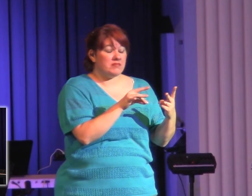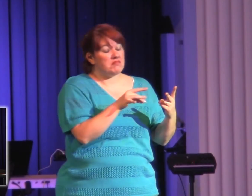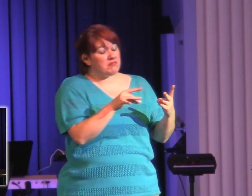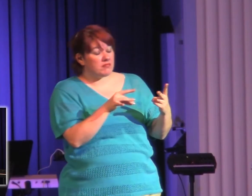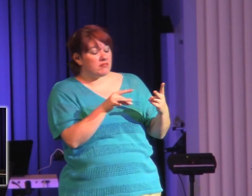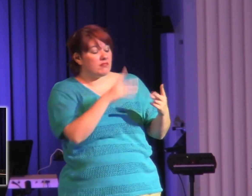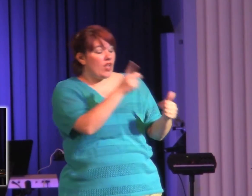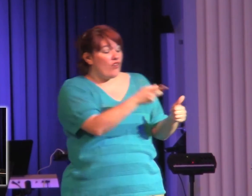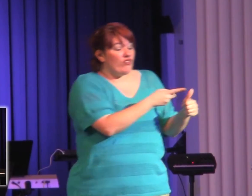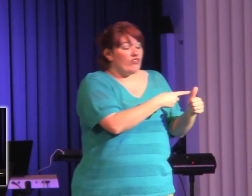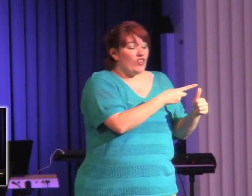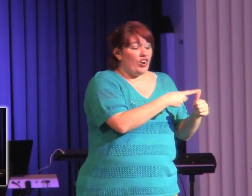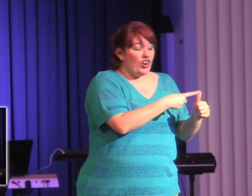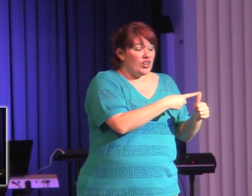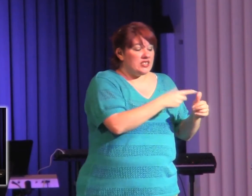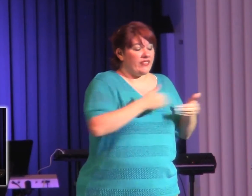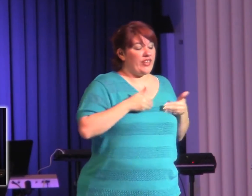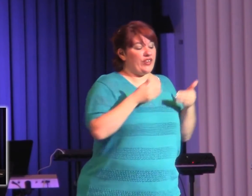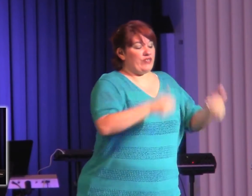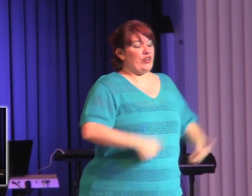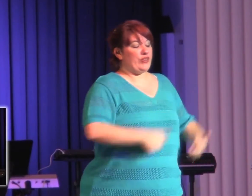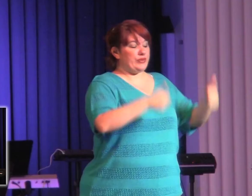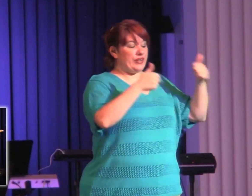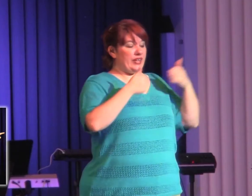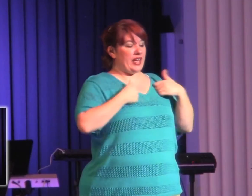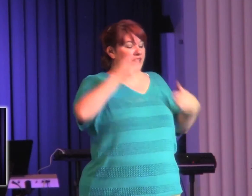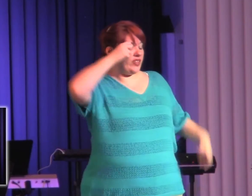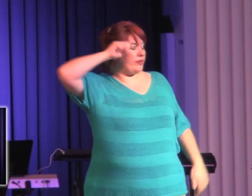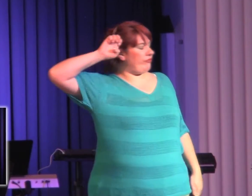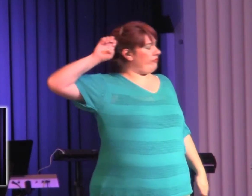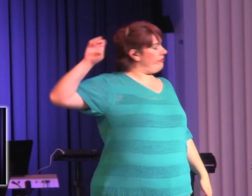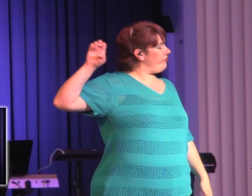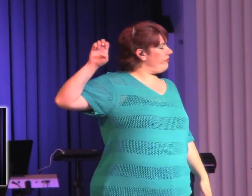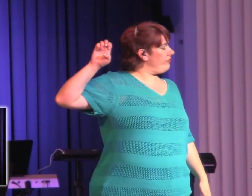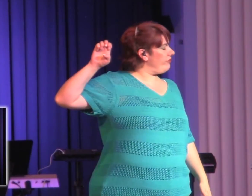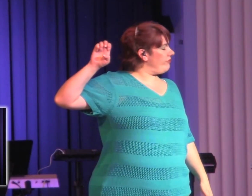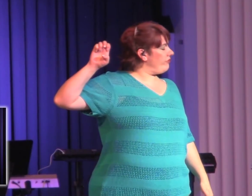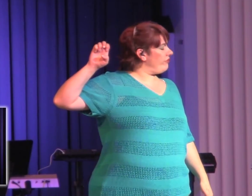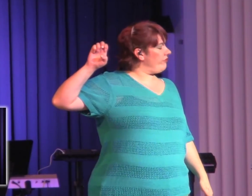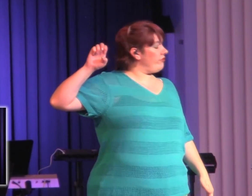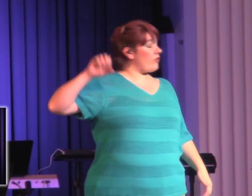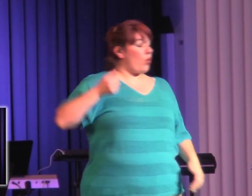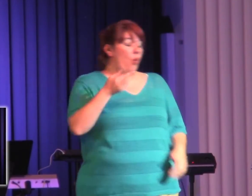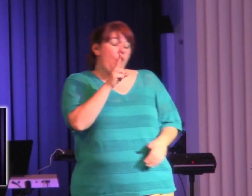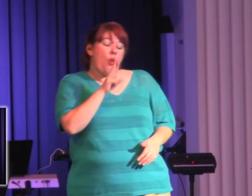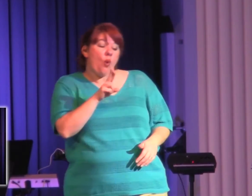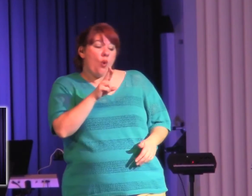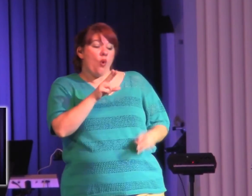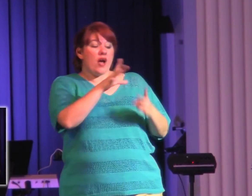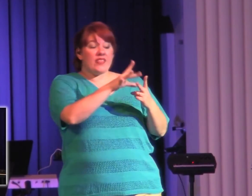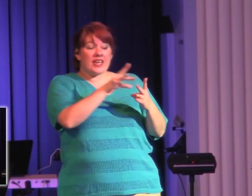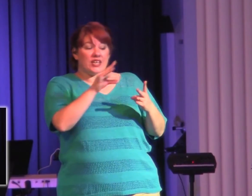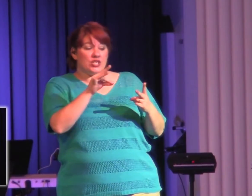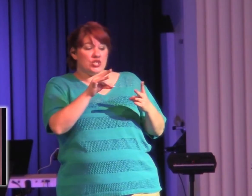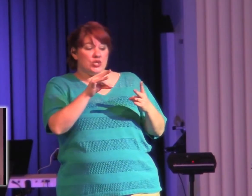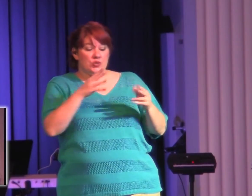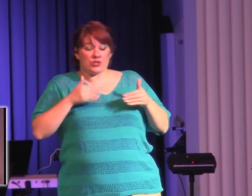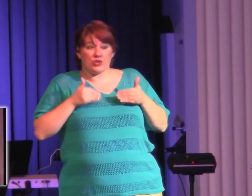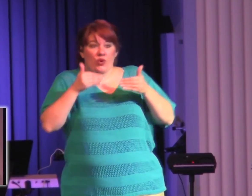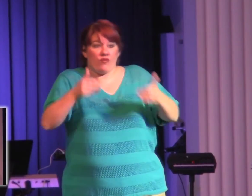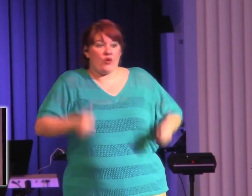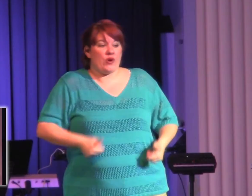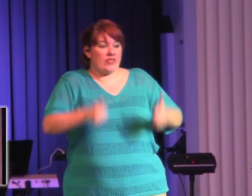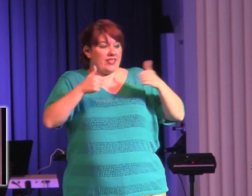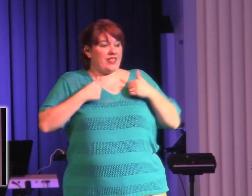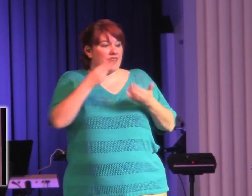Not because they have to. And they're going to choose to live a holy life. And you see, the thing is, when we choose to live a holy life,